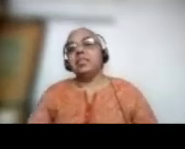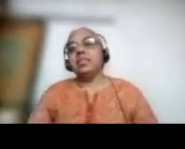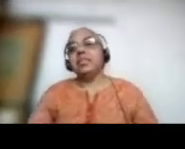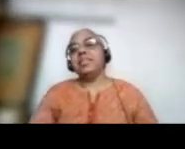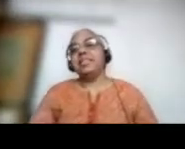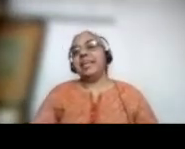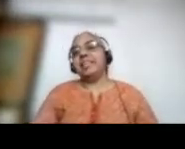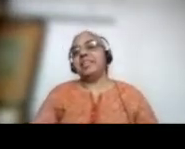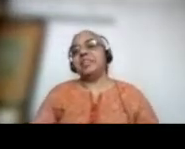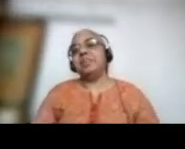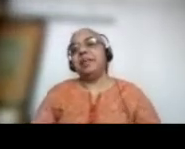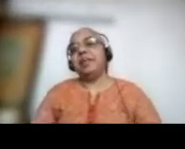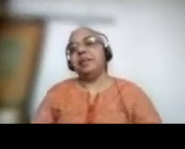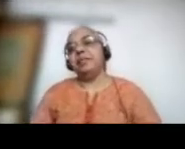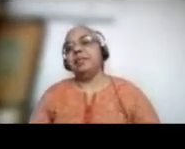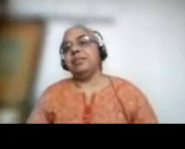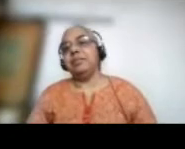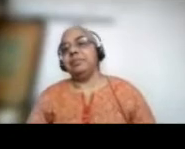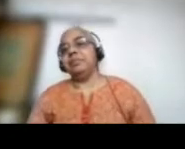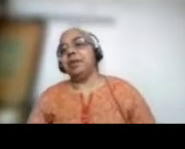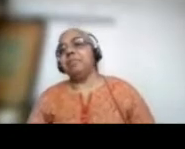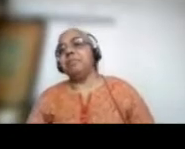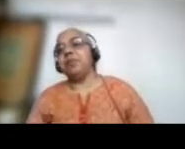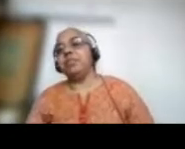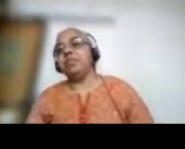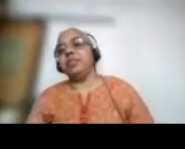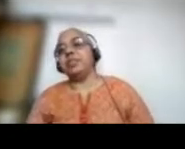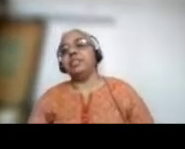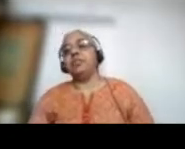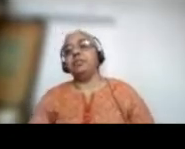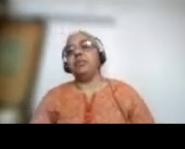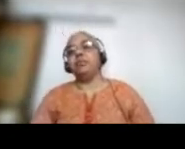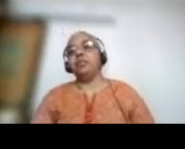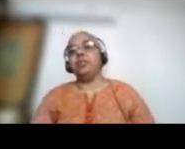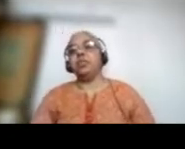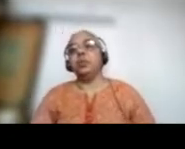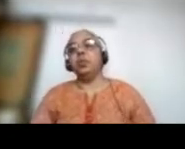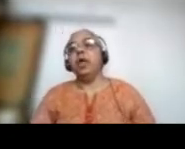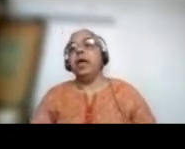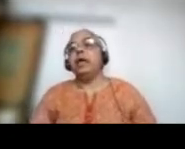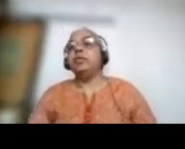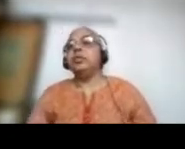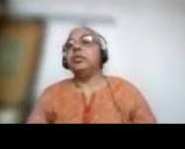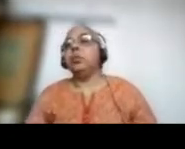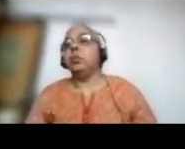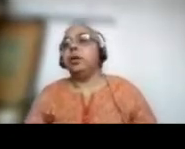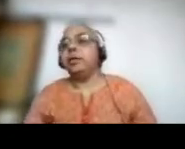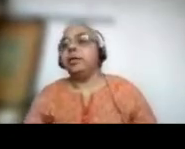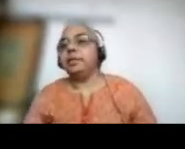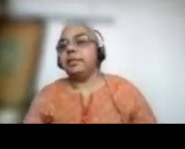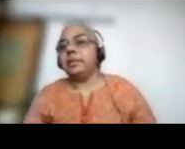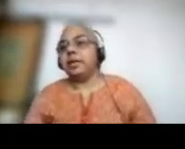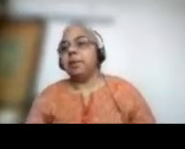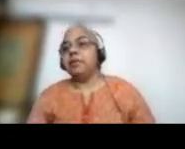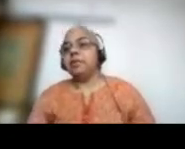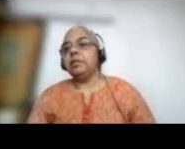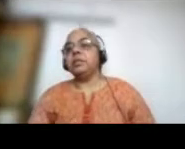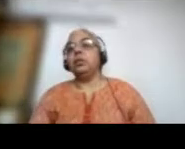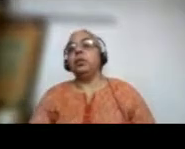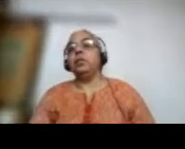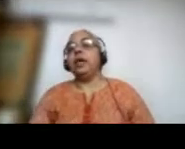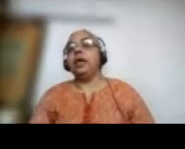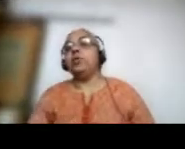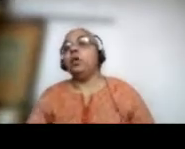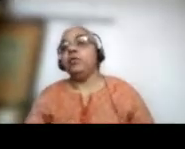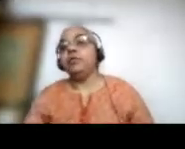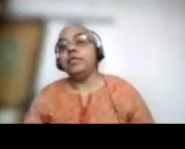So, this is an extremely important achievement for the school. Due to the work that is done by the